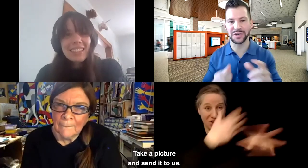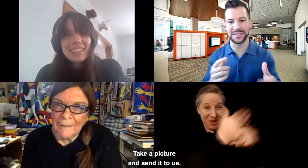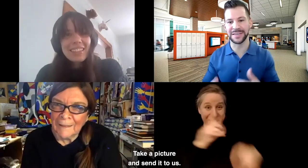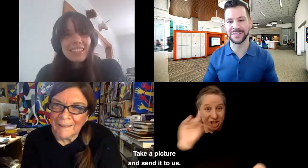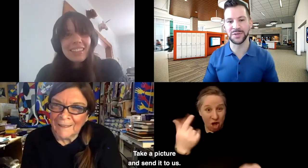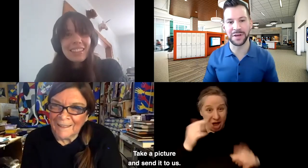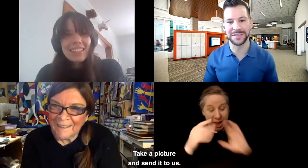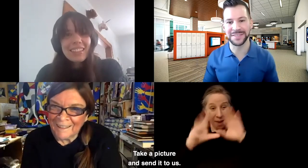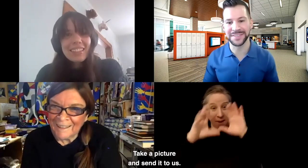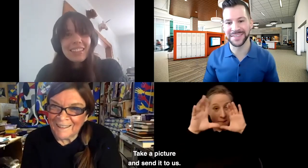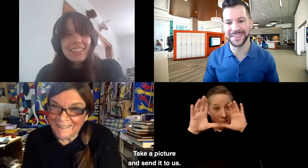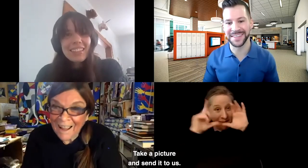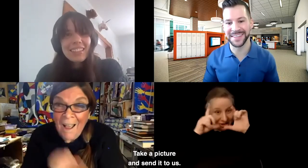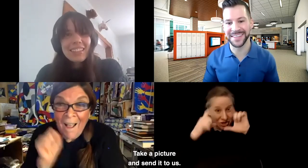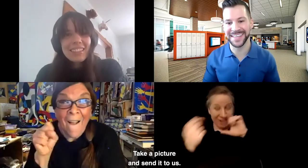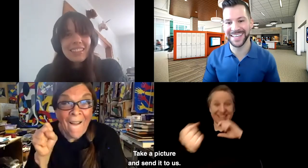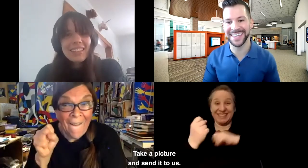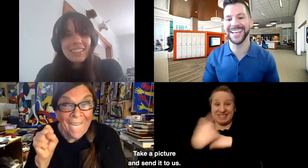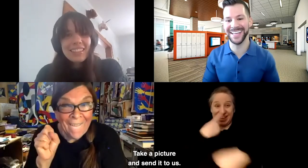Take a picture and send it to us.